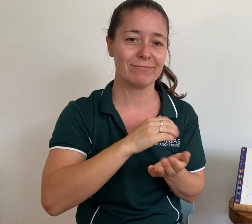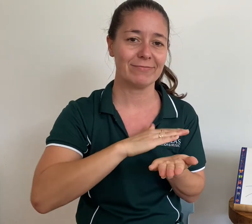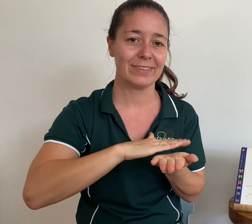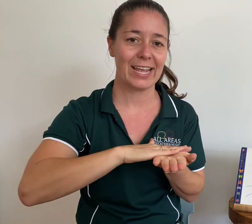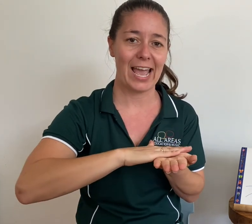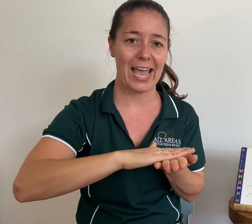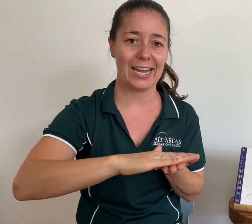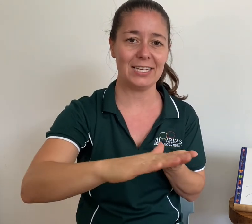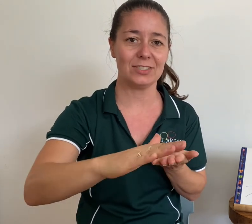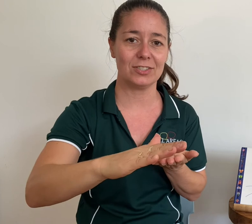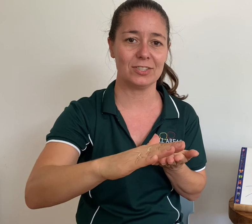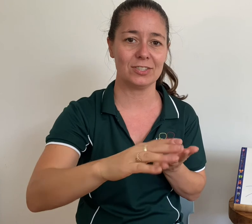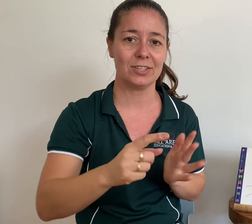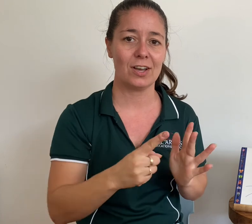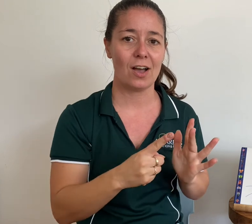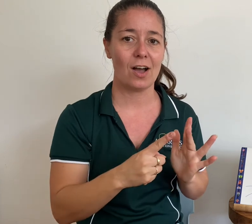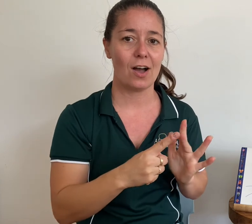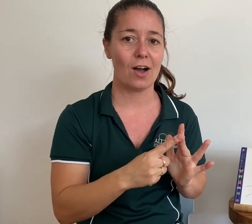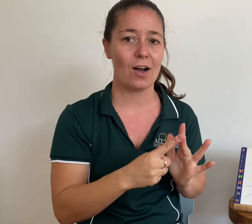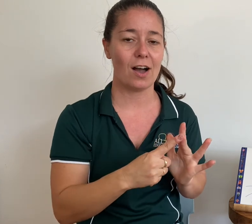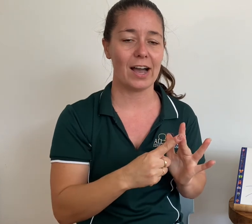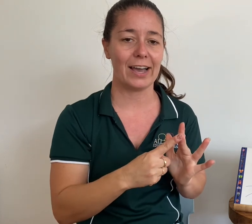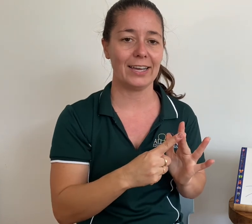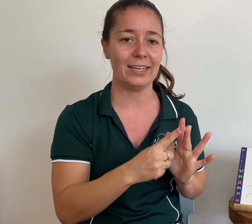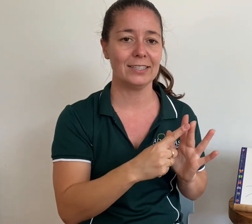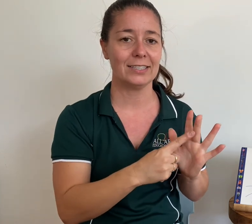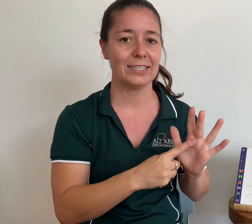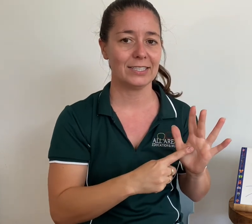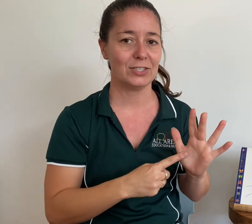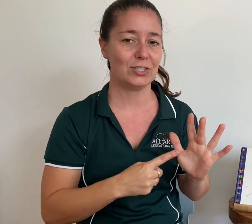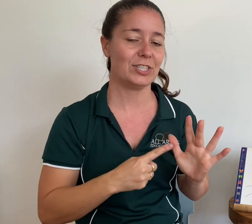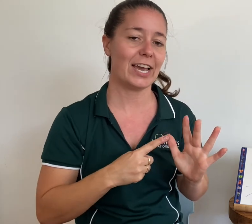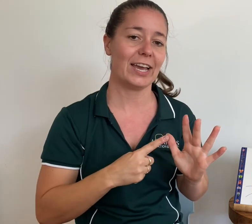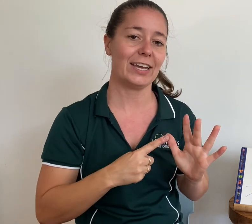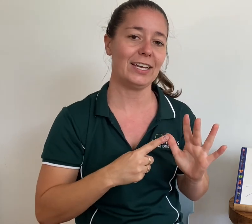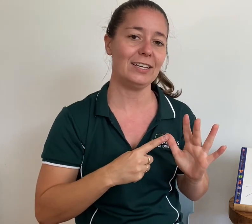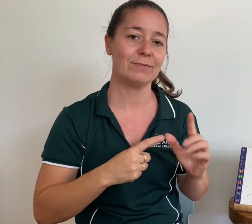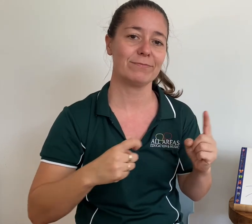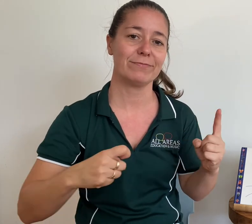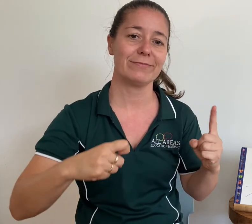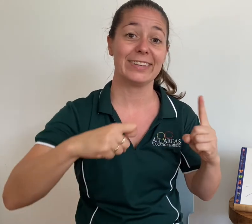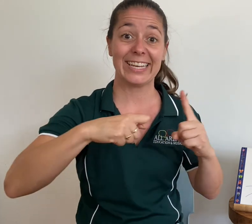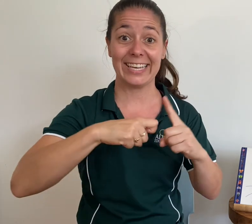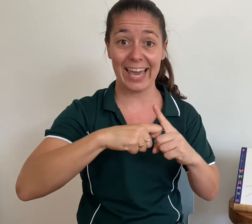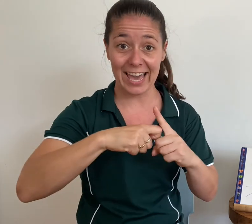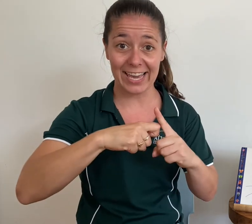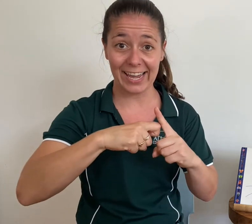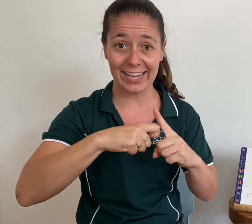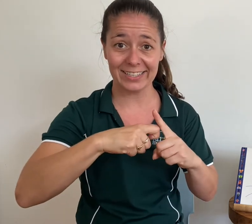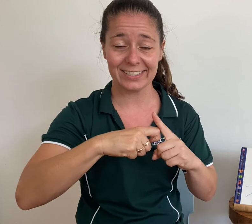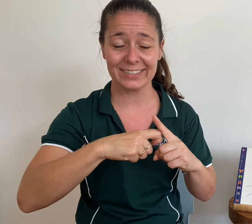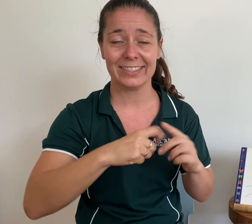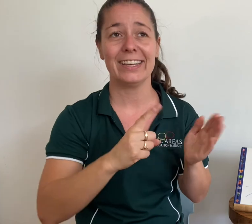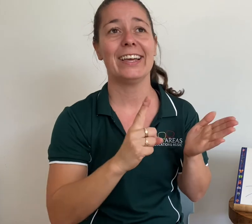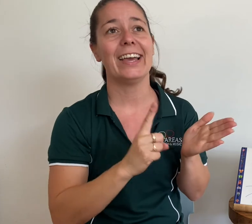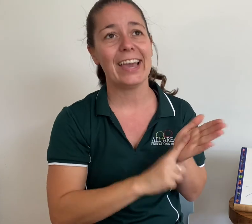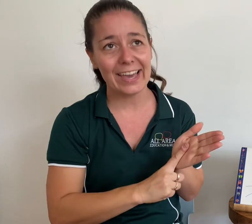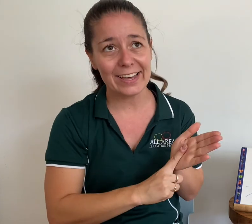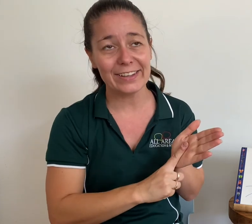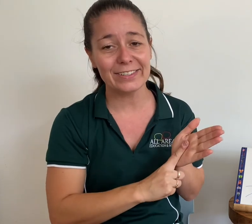H, I, J, K, L,